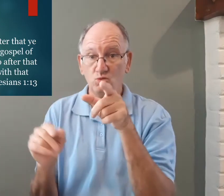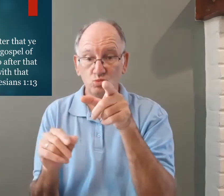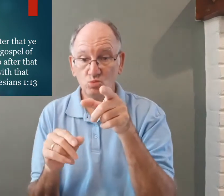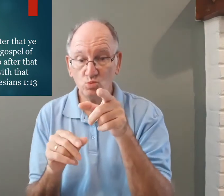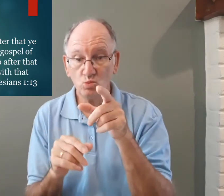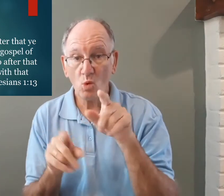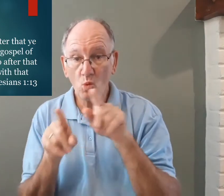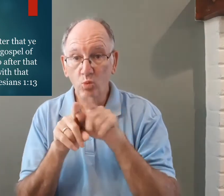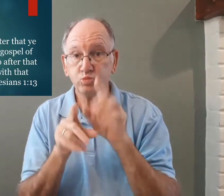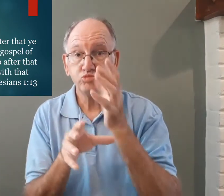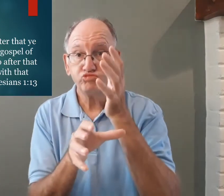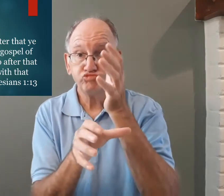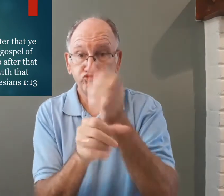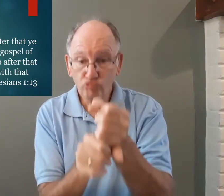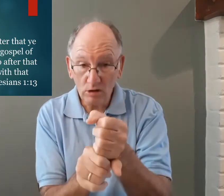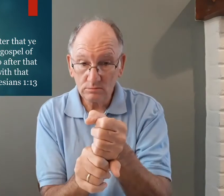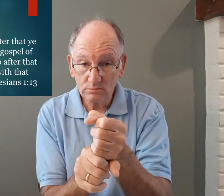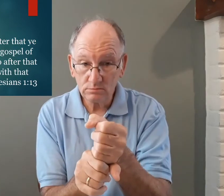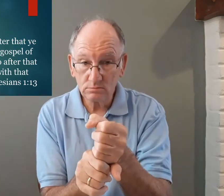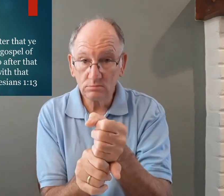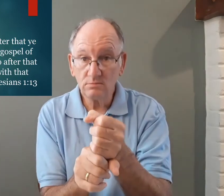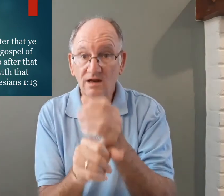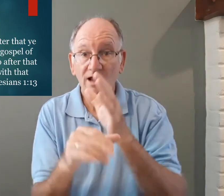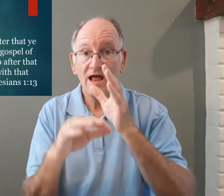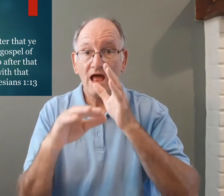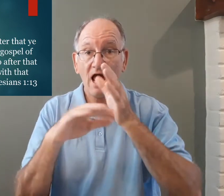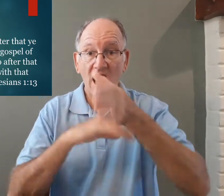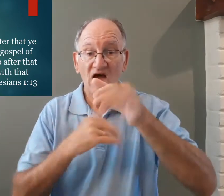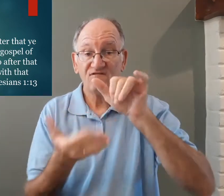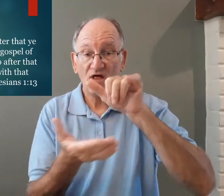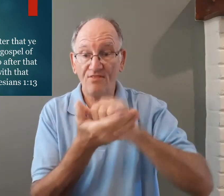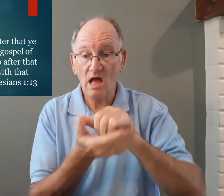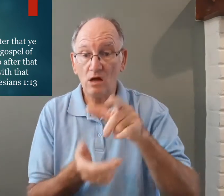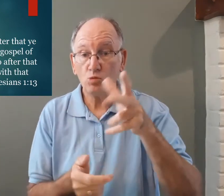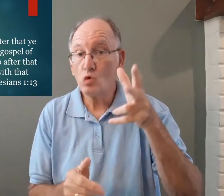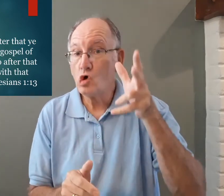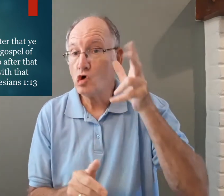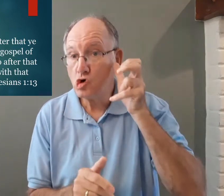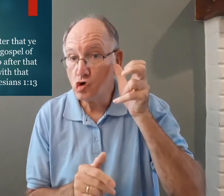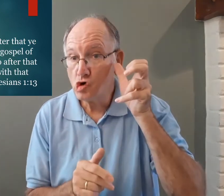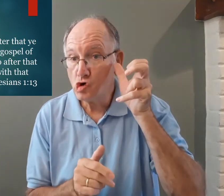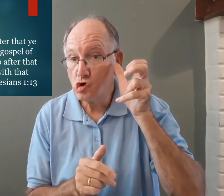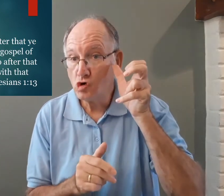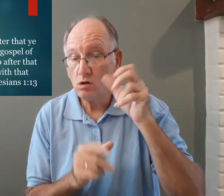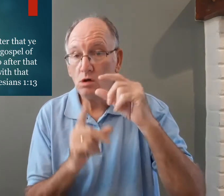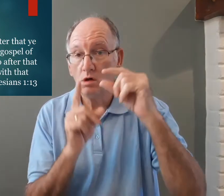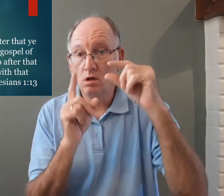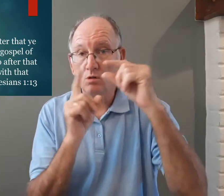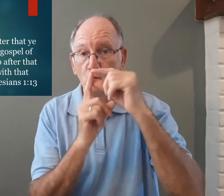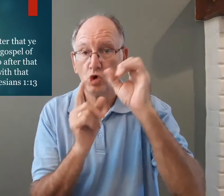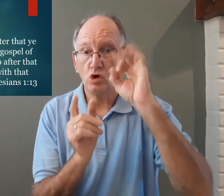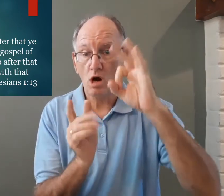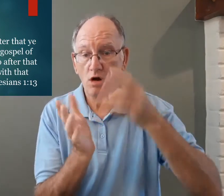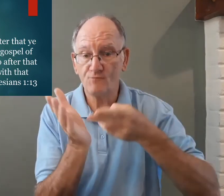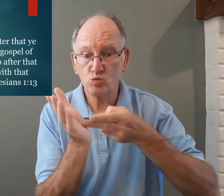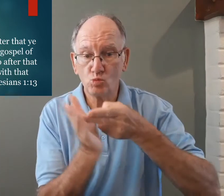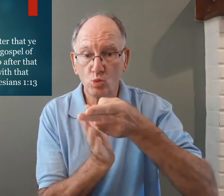whom he also trusted after that he heard the word of